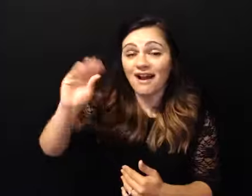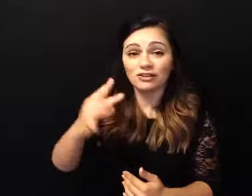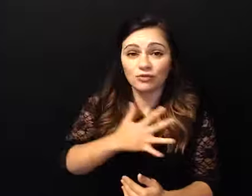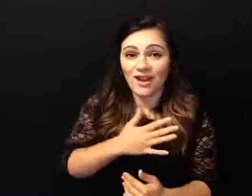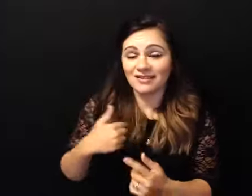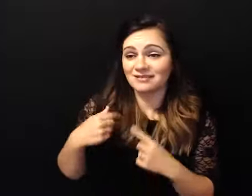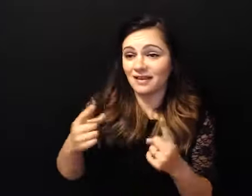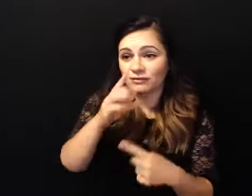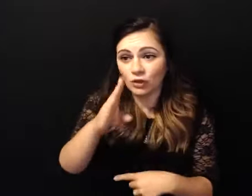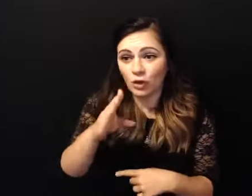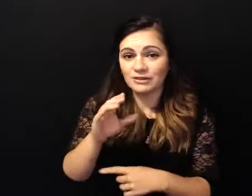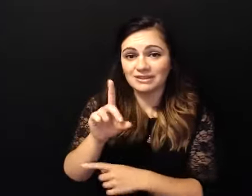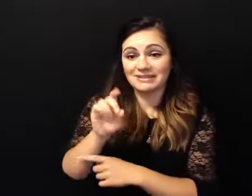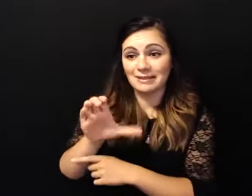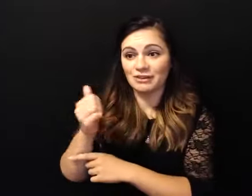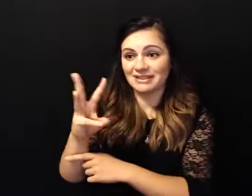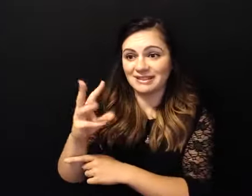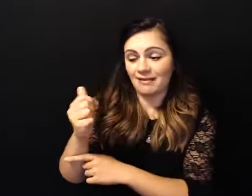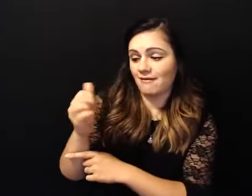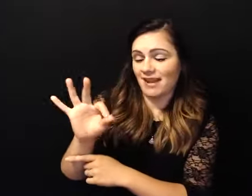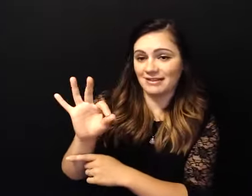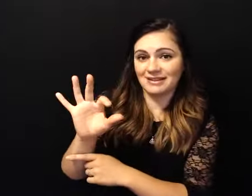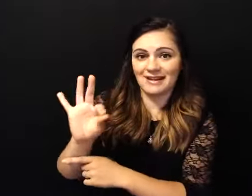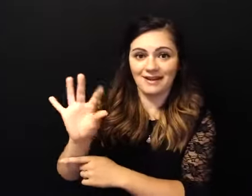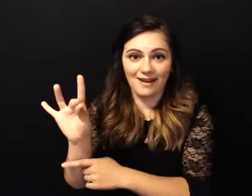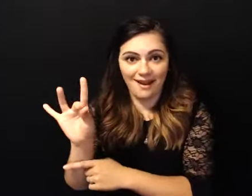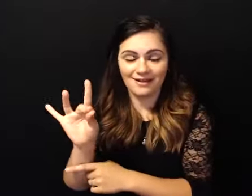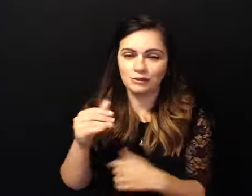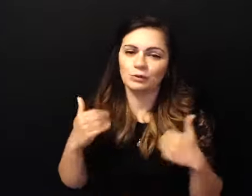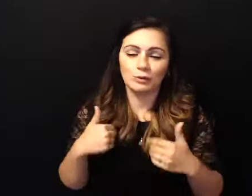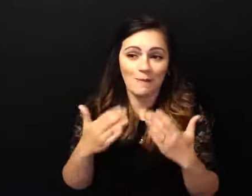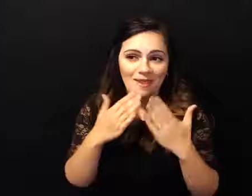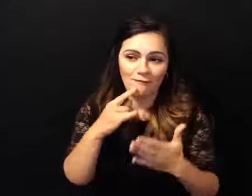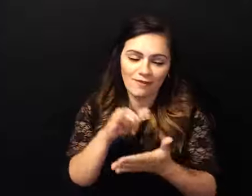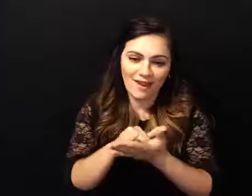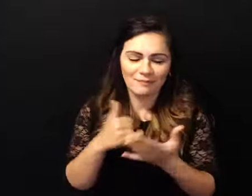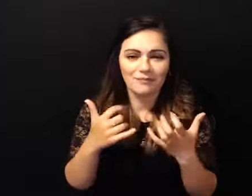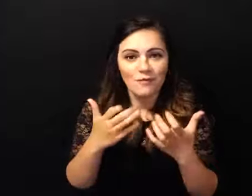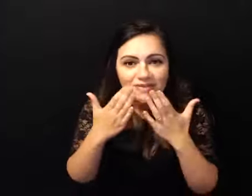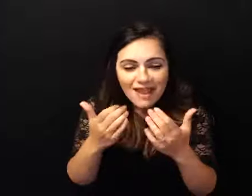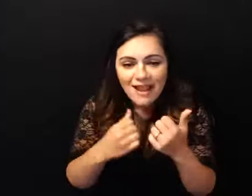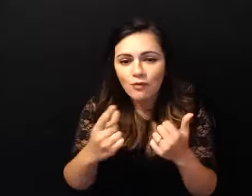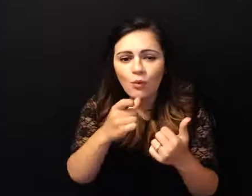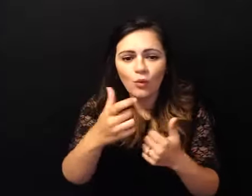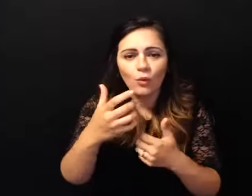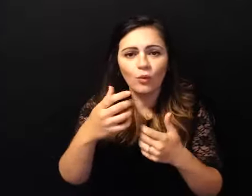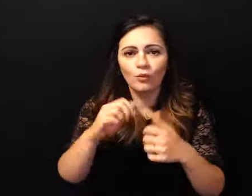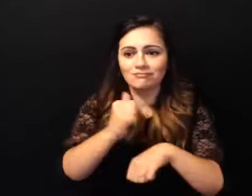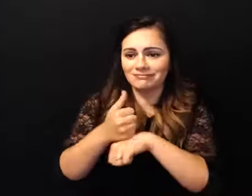1998 and for that i'm truly grateful um i want to thank everybody that put this together and cindy for putting me out there to speak